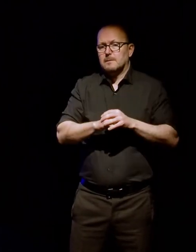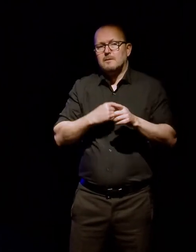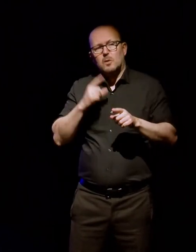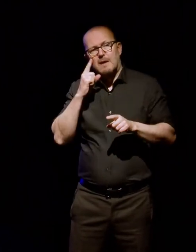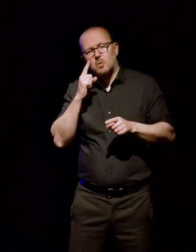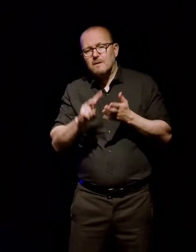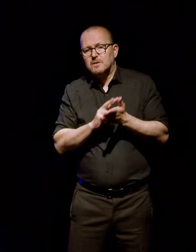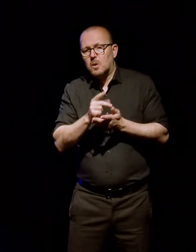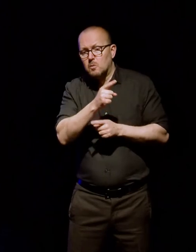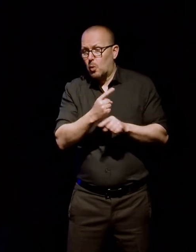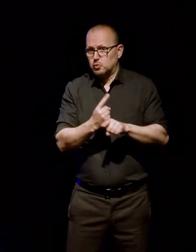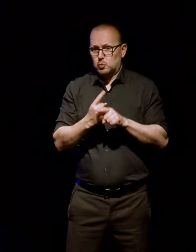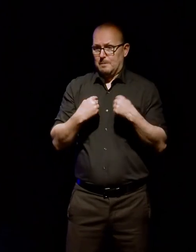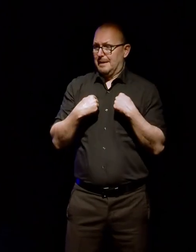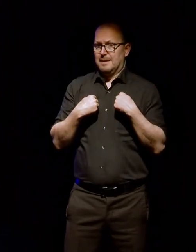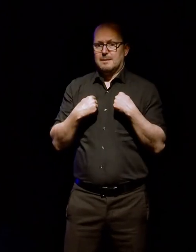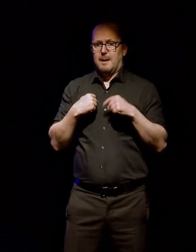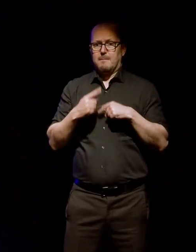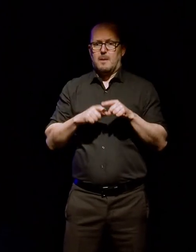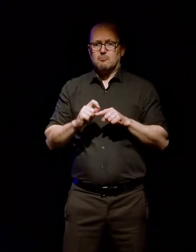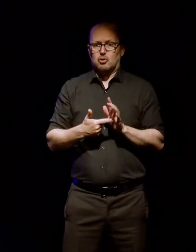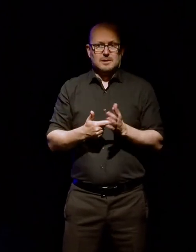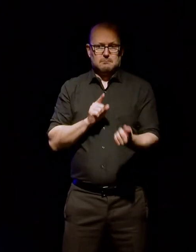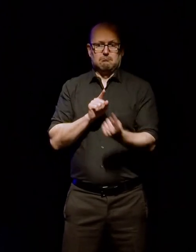or talk to me about the project, I'll be there.